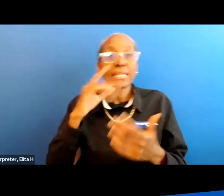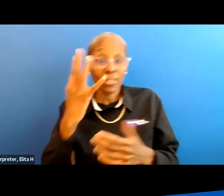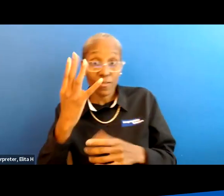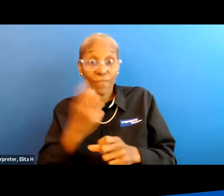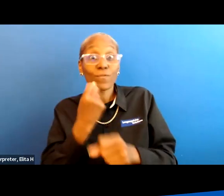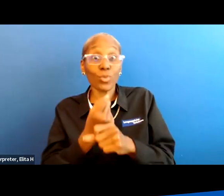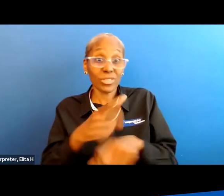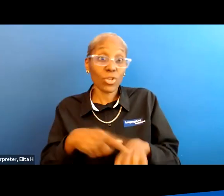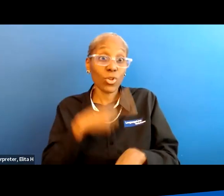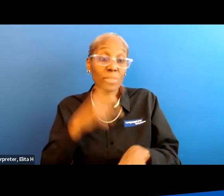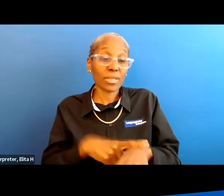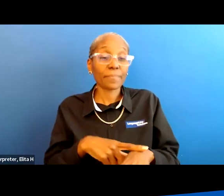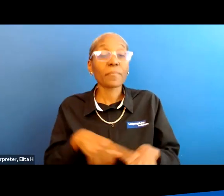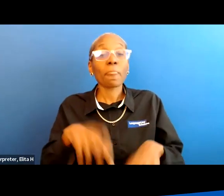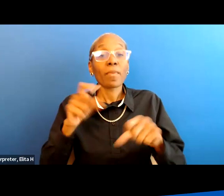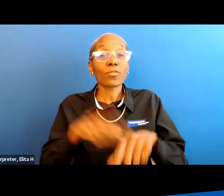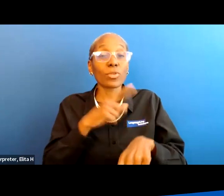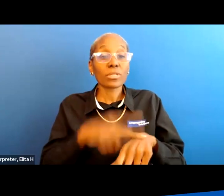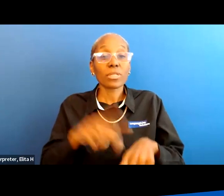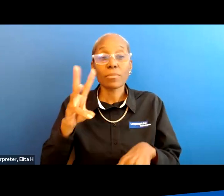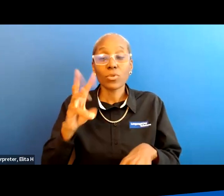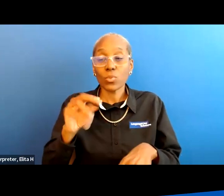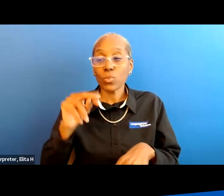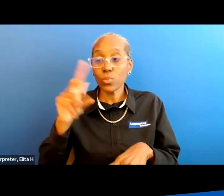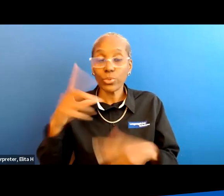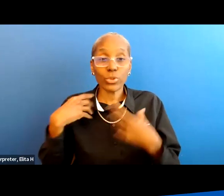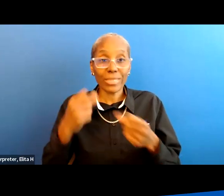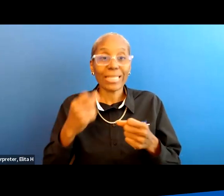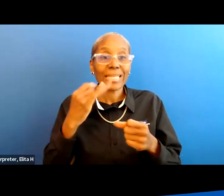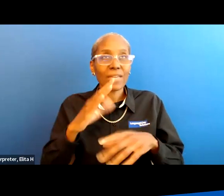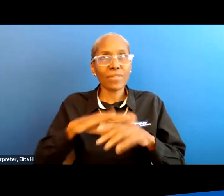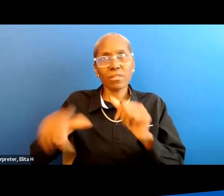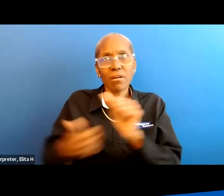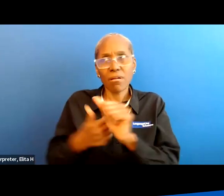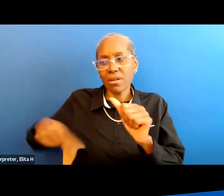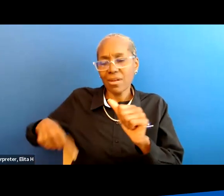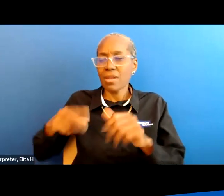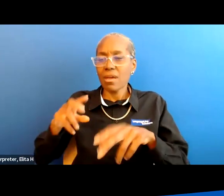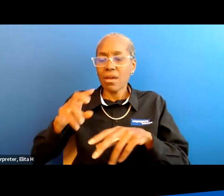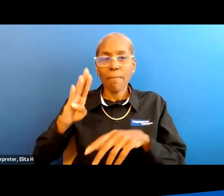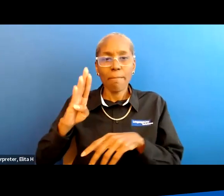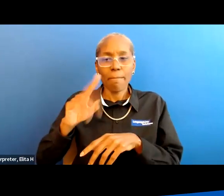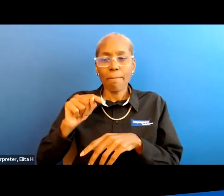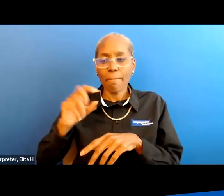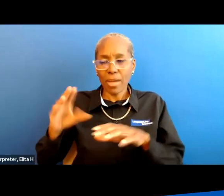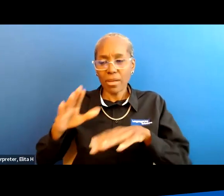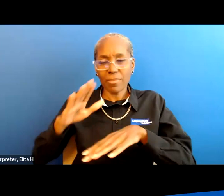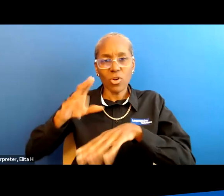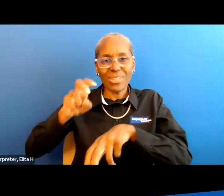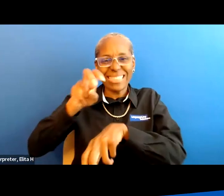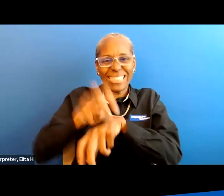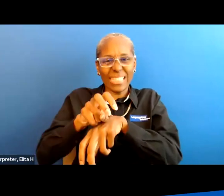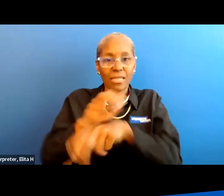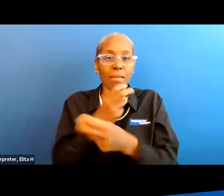time it takes a long time for wounds to heal and if it's on his rear end where he's sitting it sounds like it's on the sitting bones